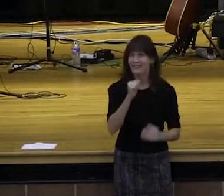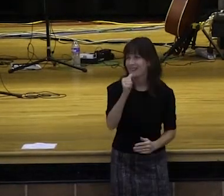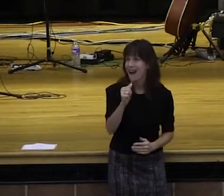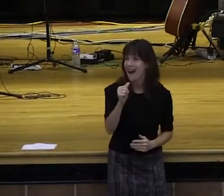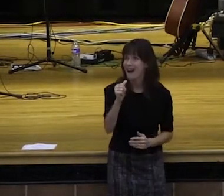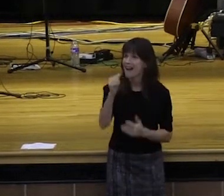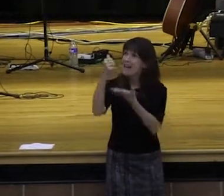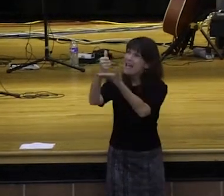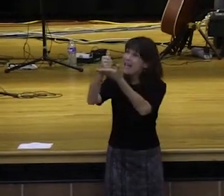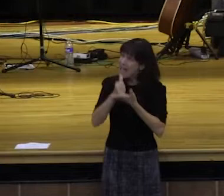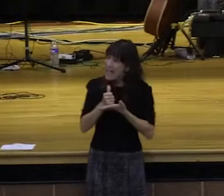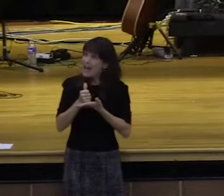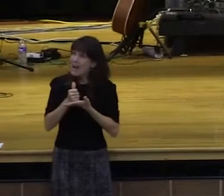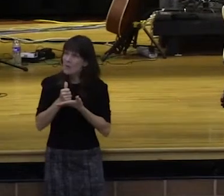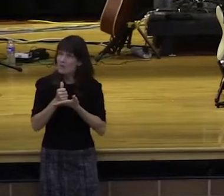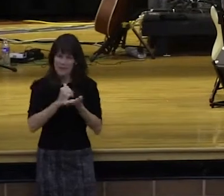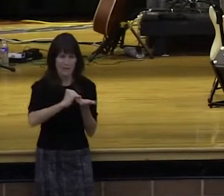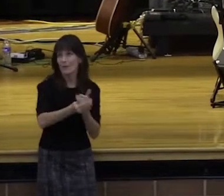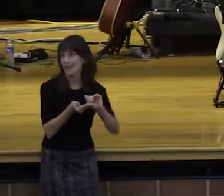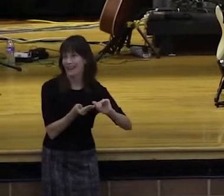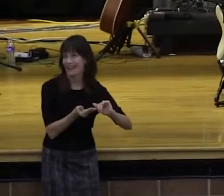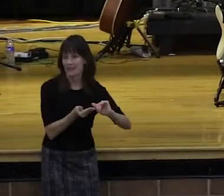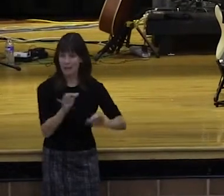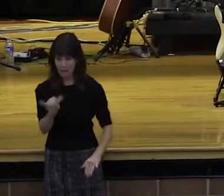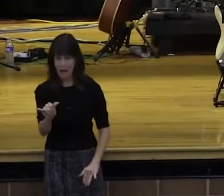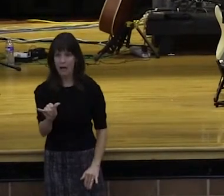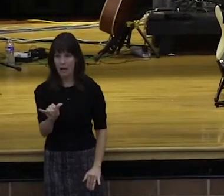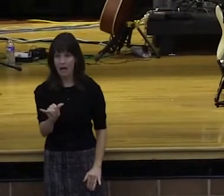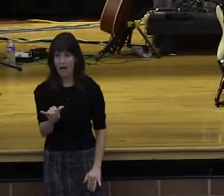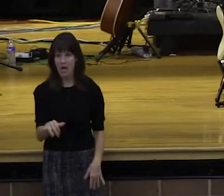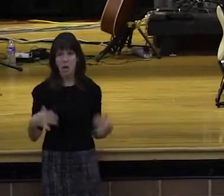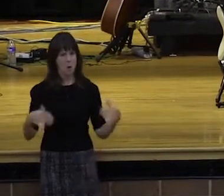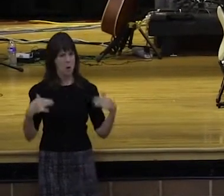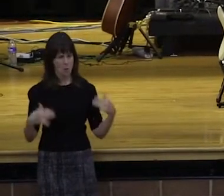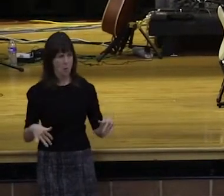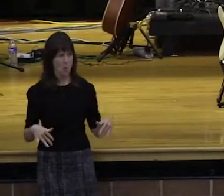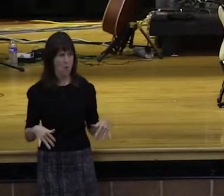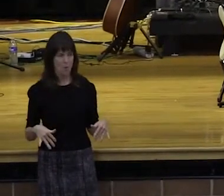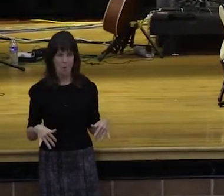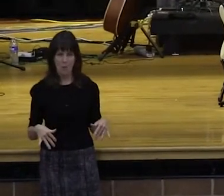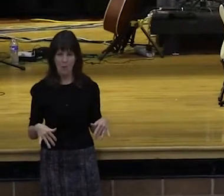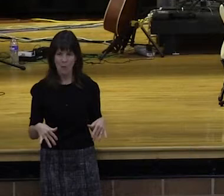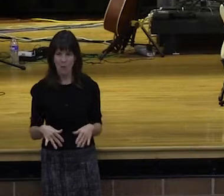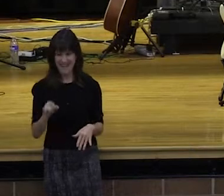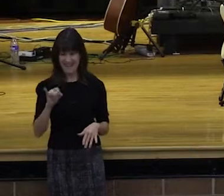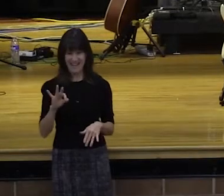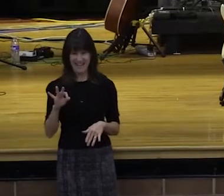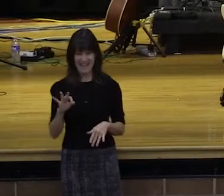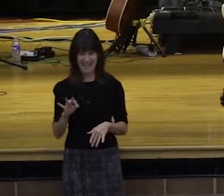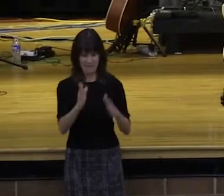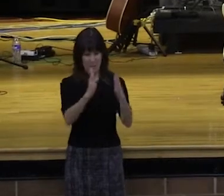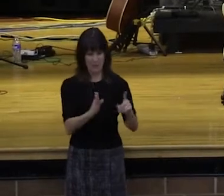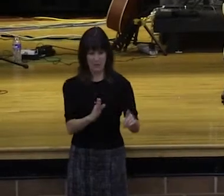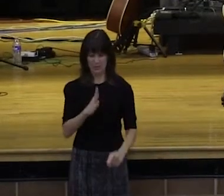they give me insult, I give them forgiveness. Oh, you know what? Somebody says really rude to you. You know what would